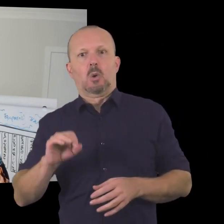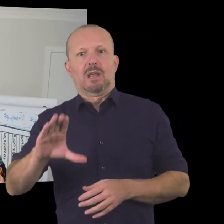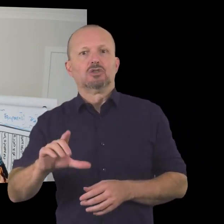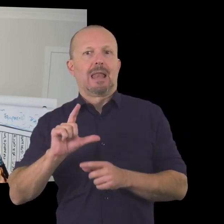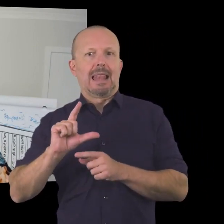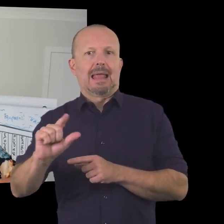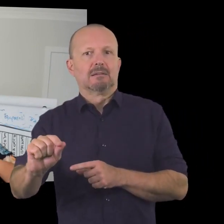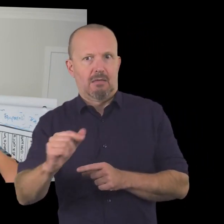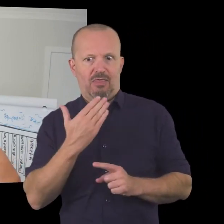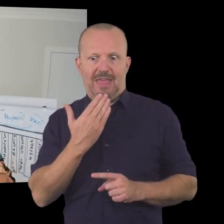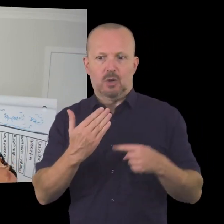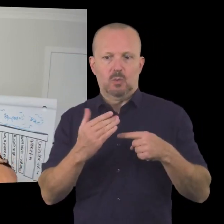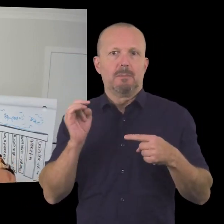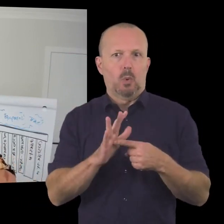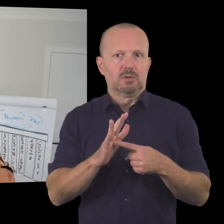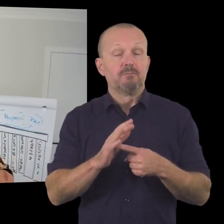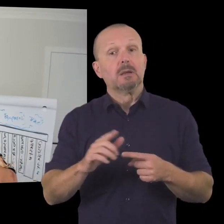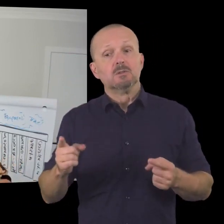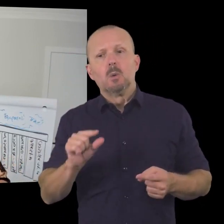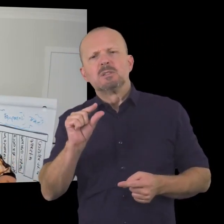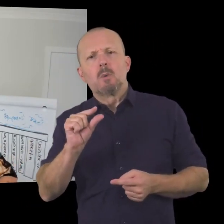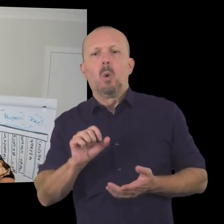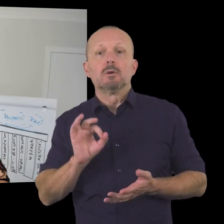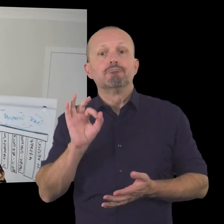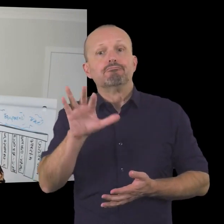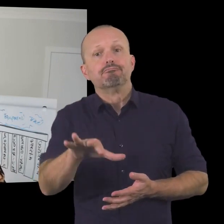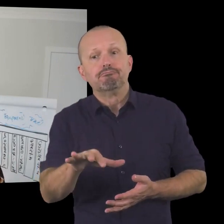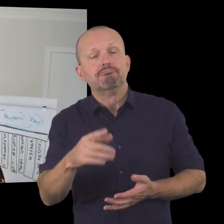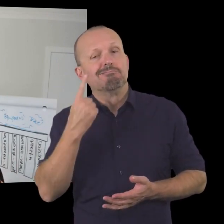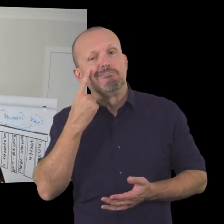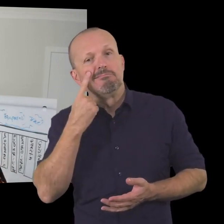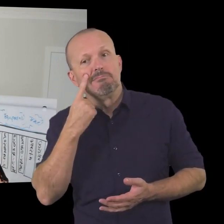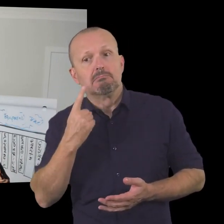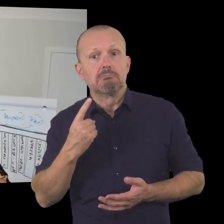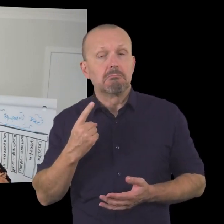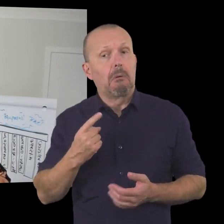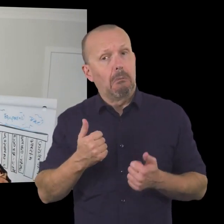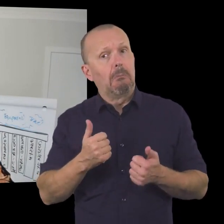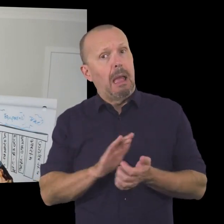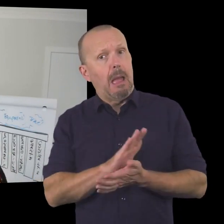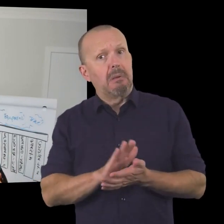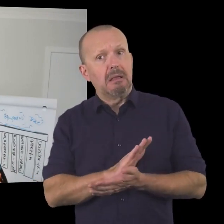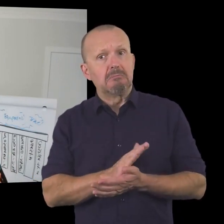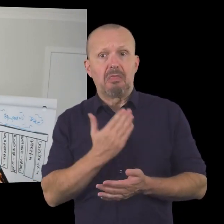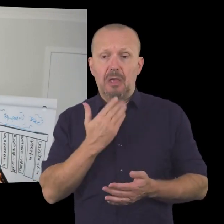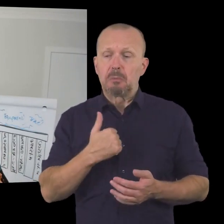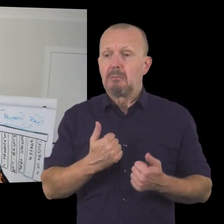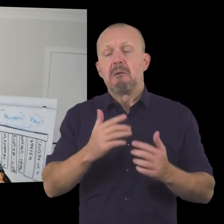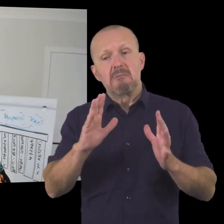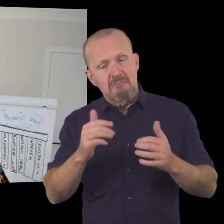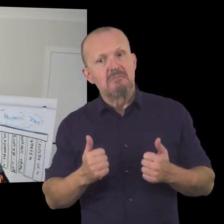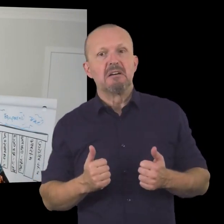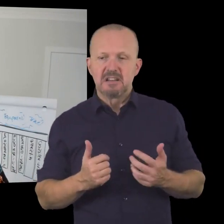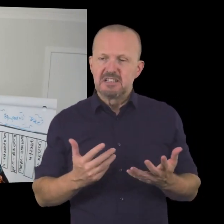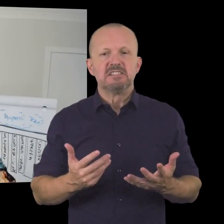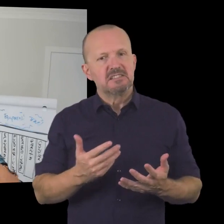once uh they test the waters then that increases the chances of uh then giving you a larger donation down the track so it's very rare